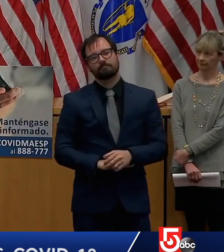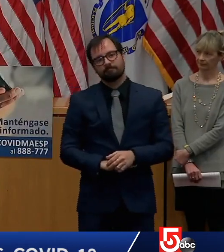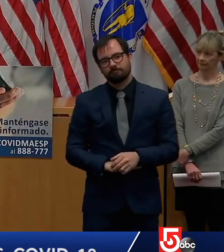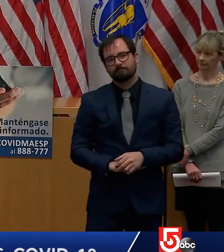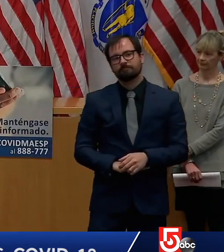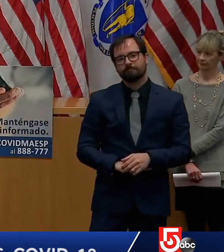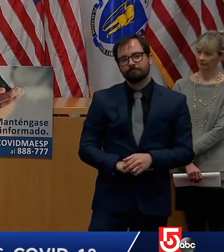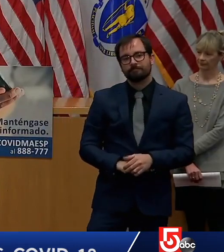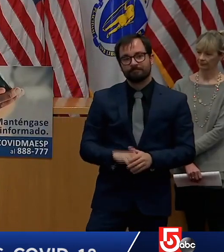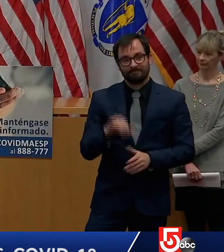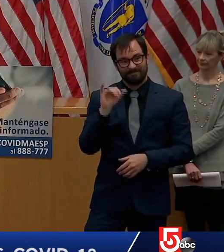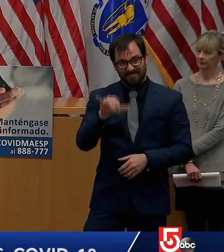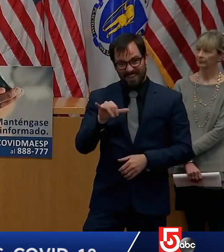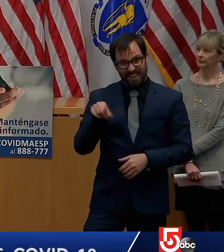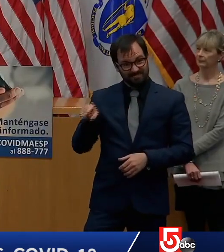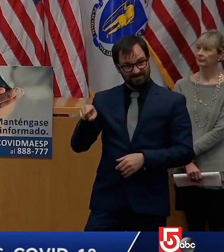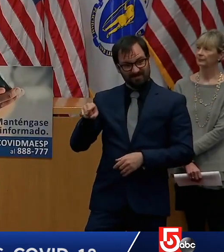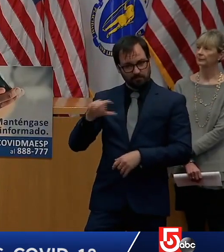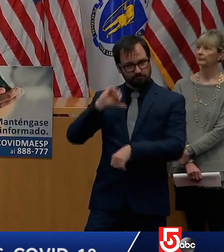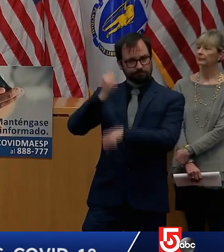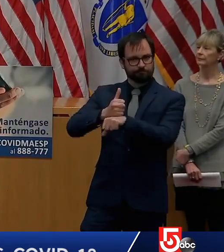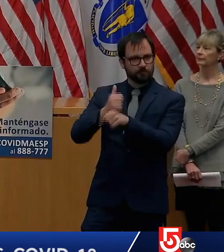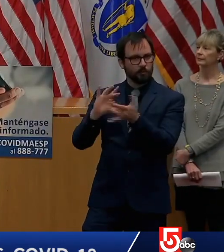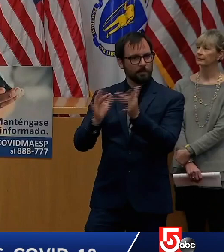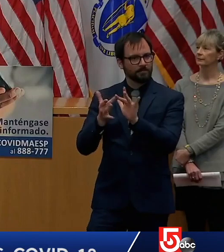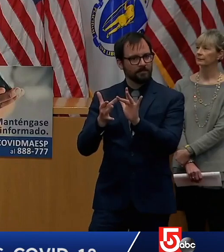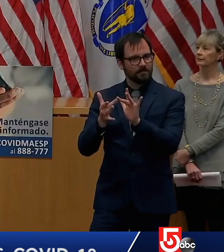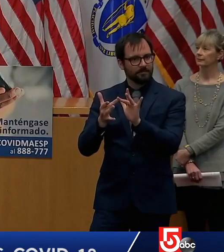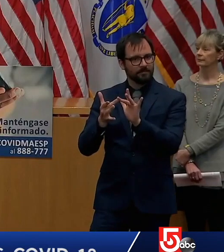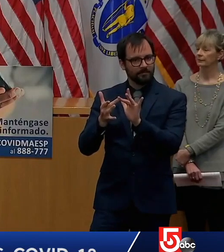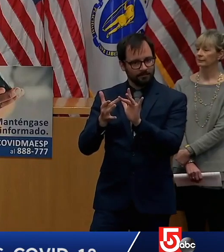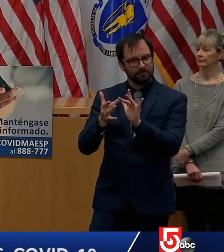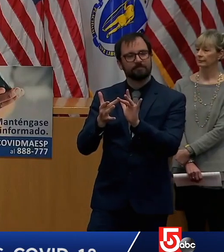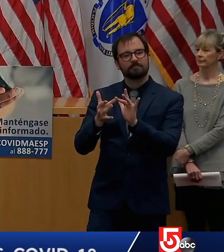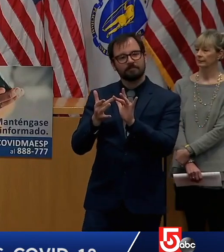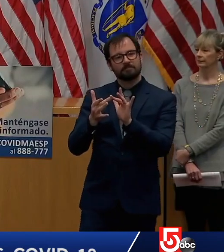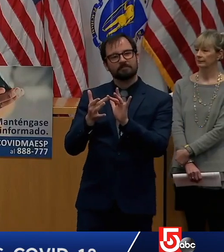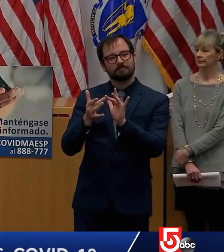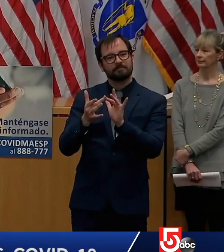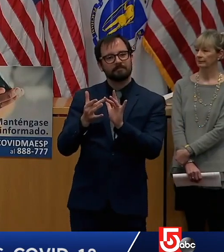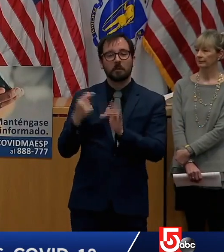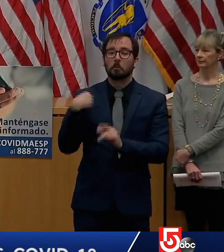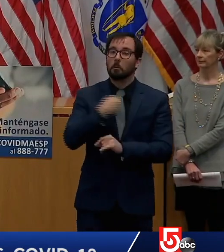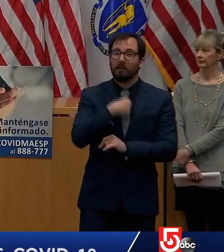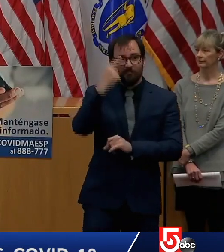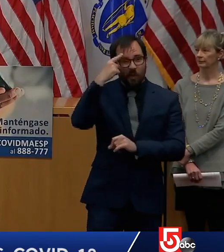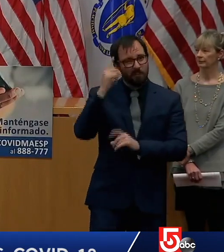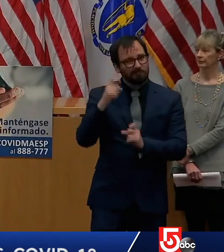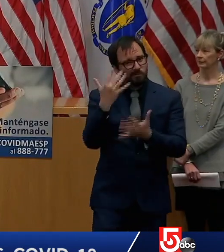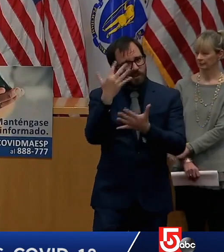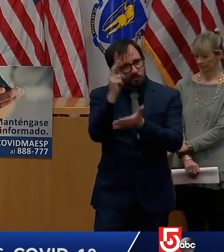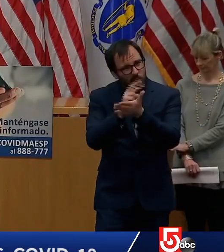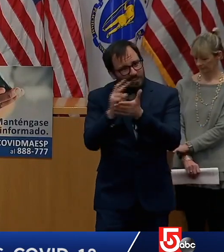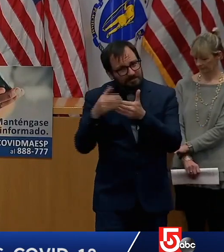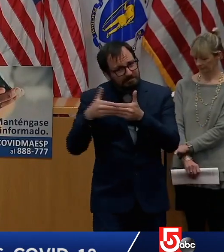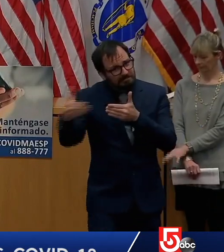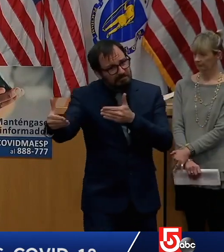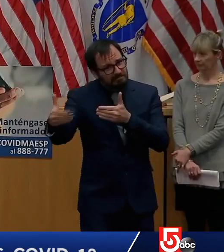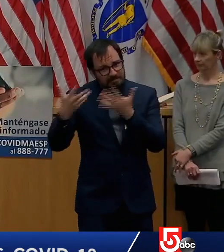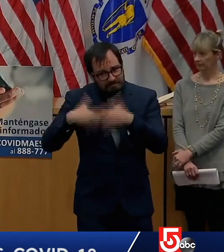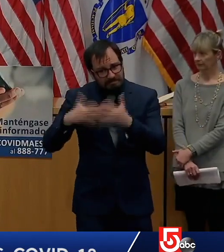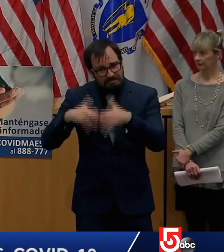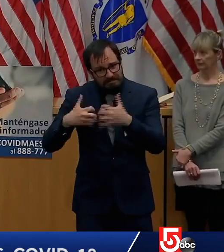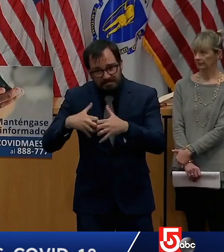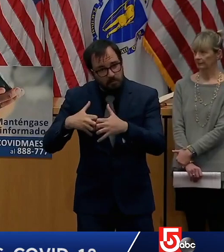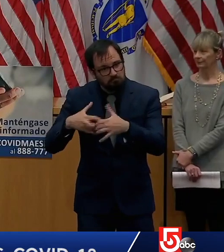massachusetts is one of the first states in the country to implement this benefit thanks to a lot of hard work from secretary